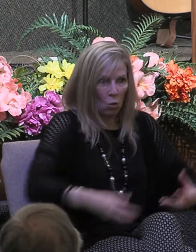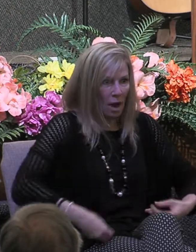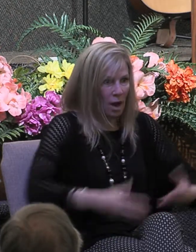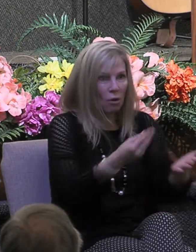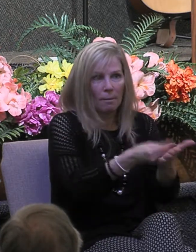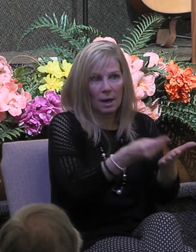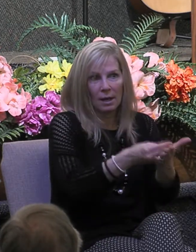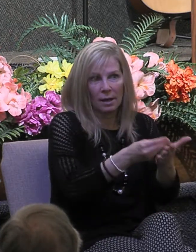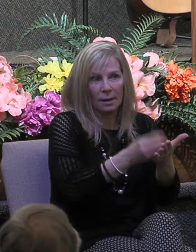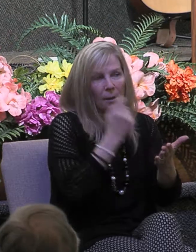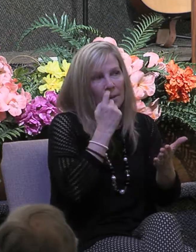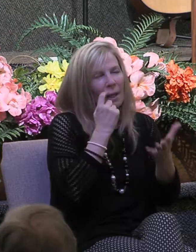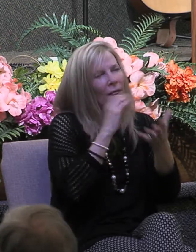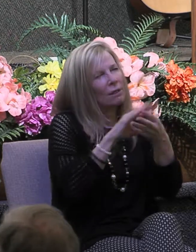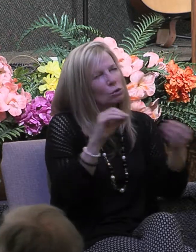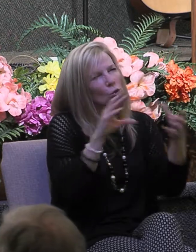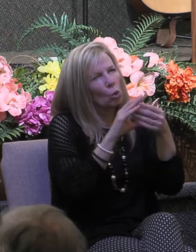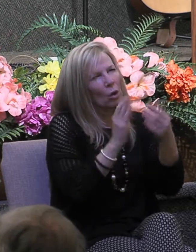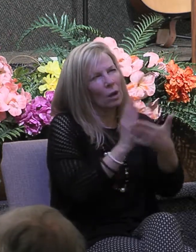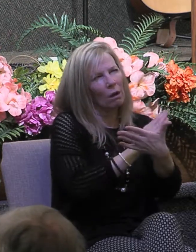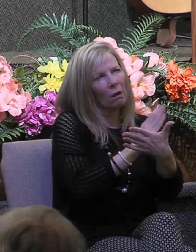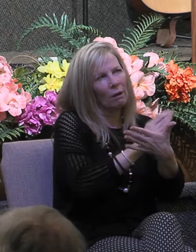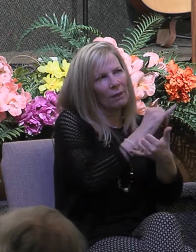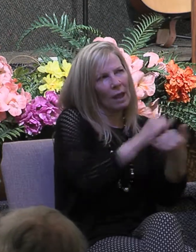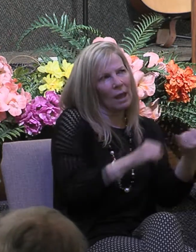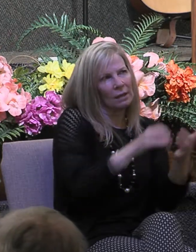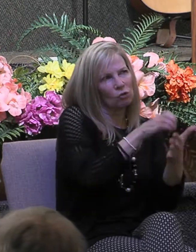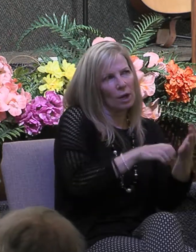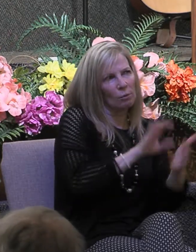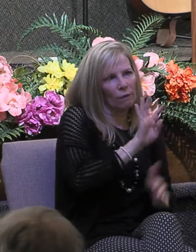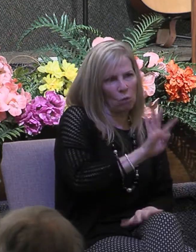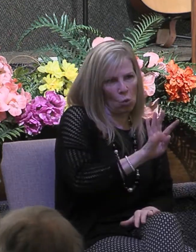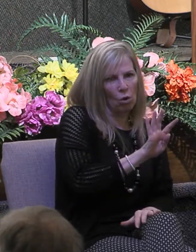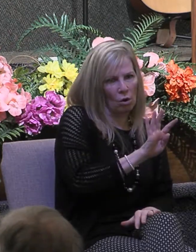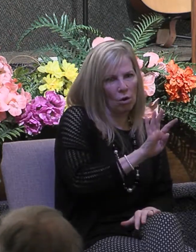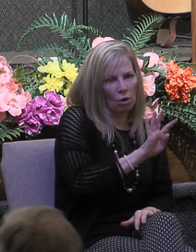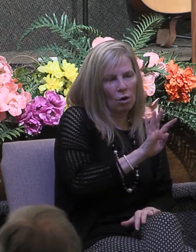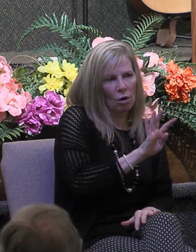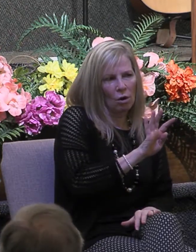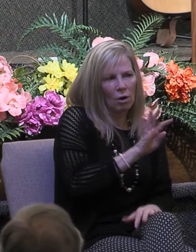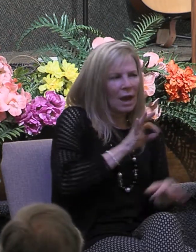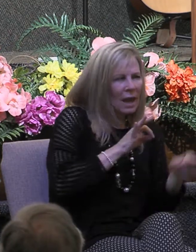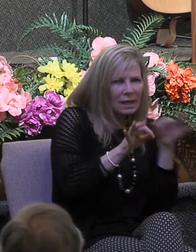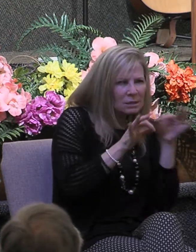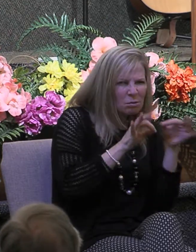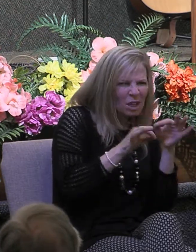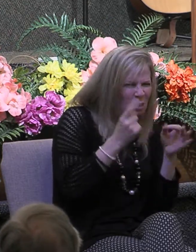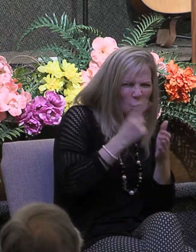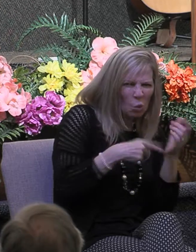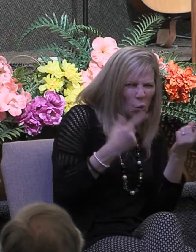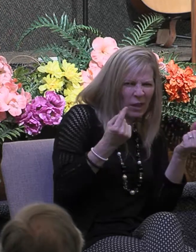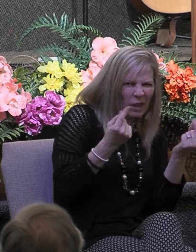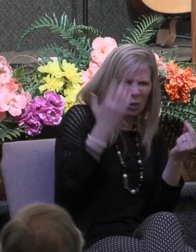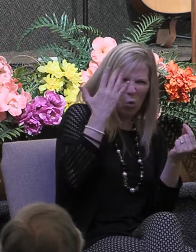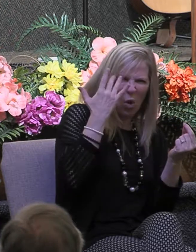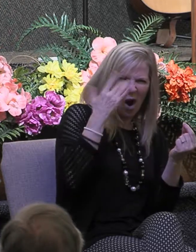begins at the end of chapter four which helps to explain what they did and why they did what they did